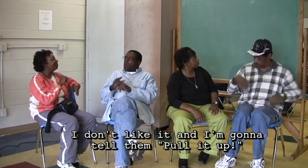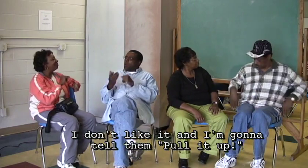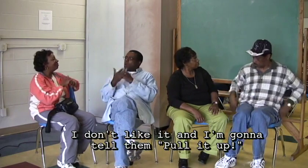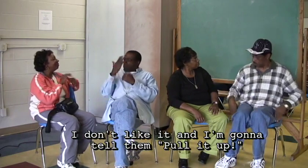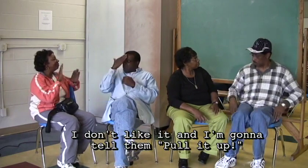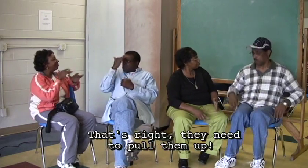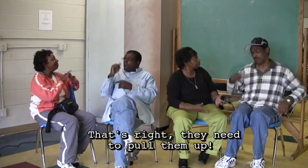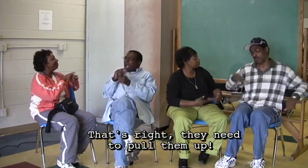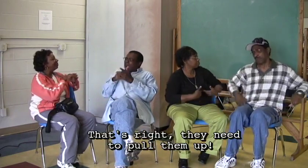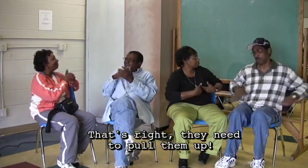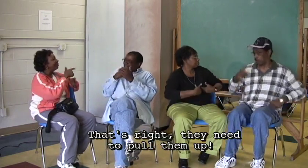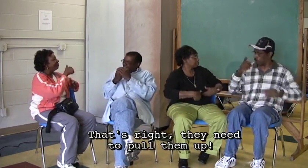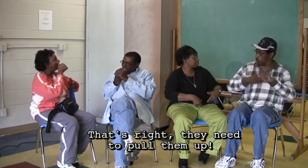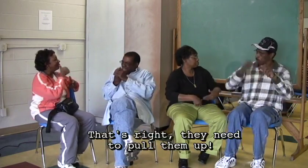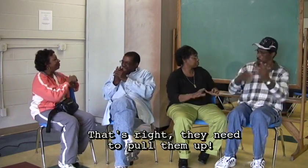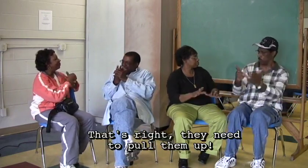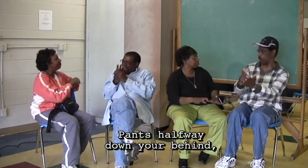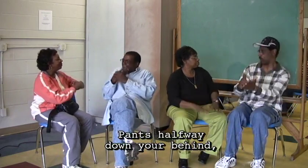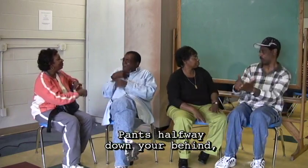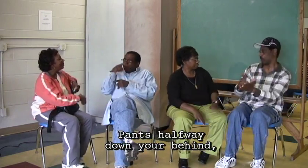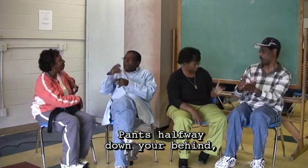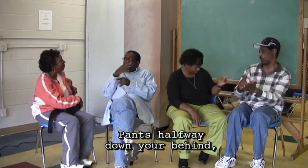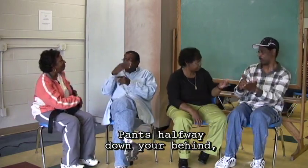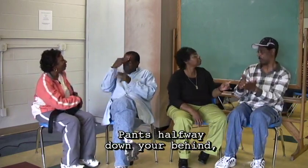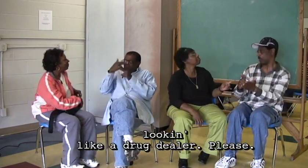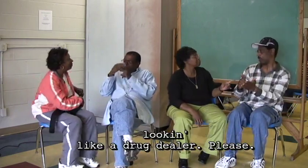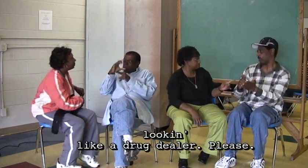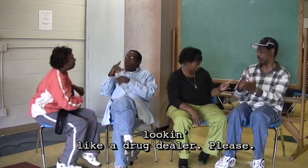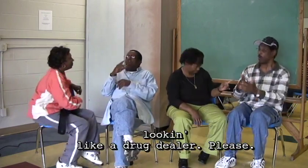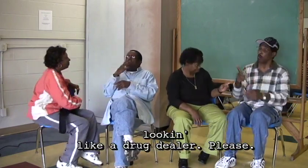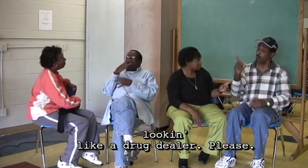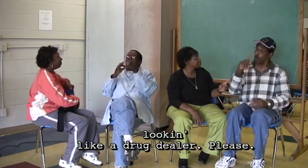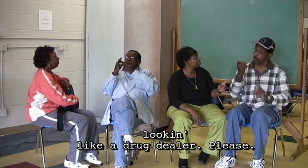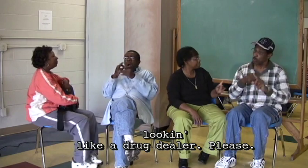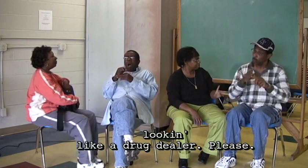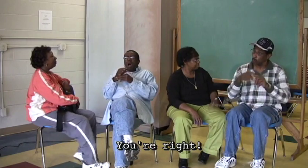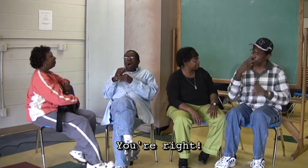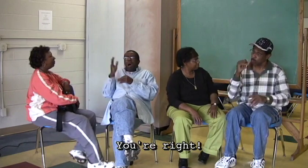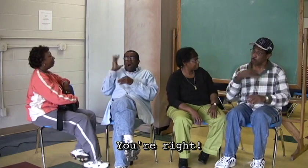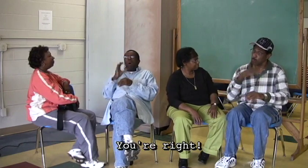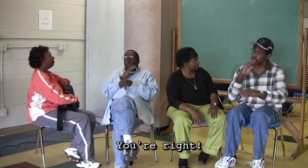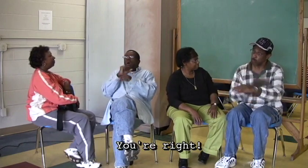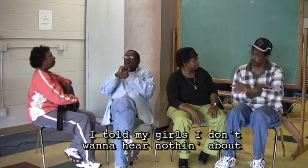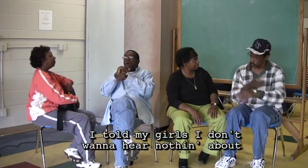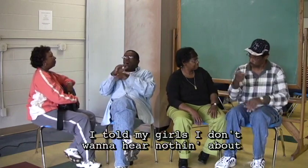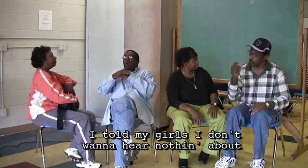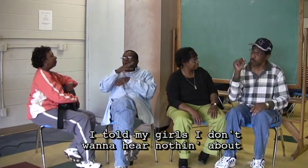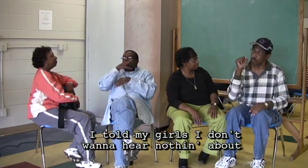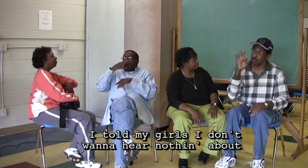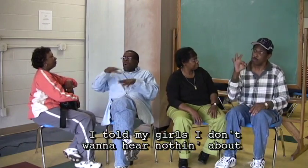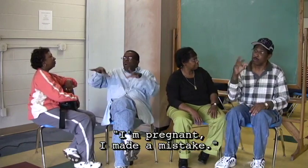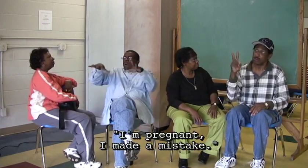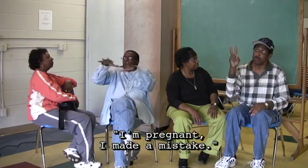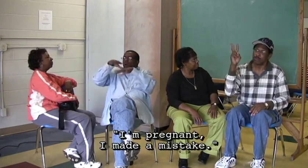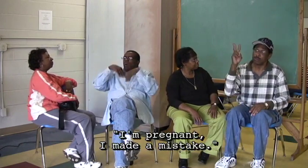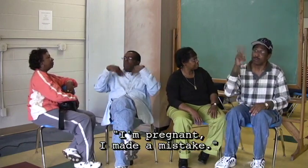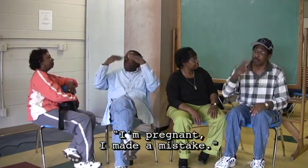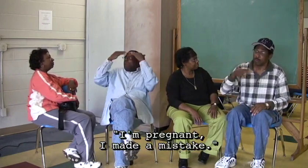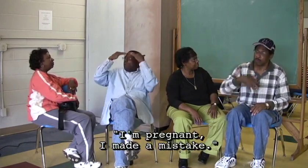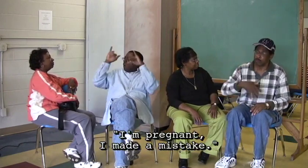tell them, pull it up. That's right. They need to pull them up. Get behind looking like a drug dealer. You're right. Please. I told my girls, I don't want to hear nothing about, I'm pregnant,